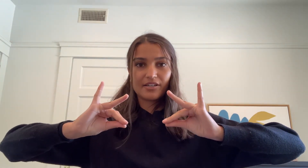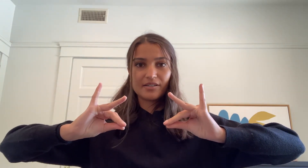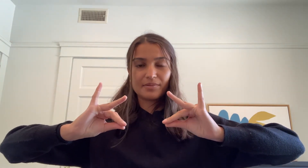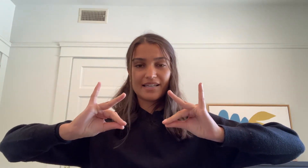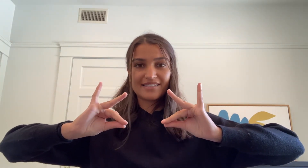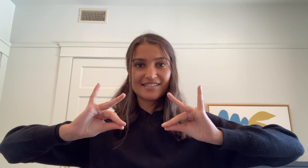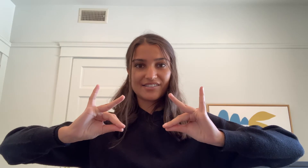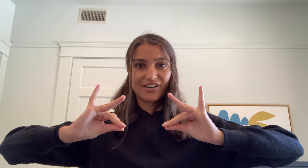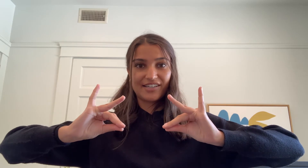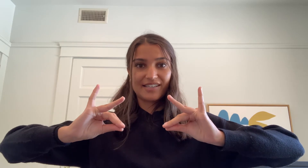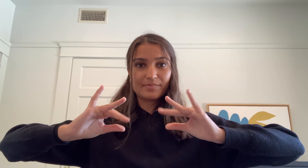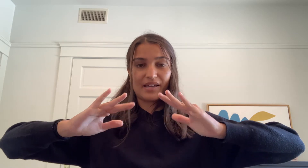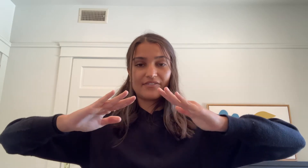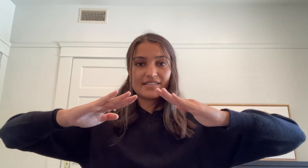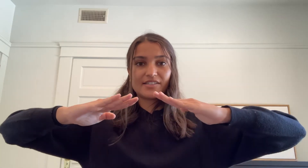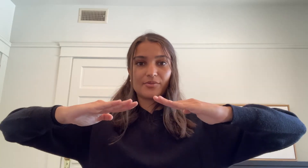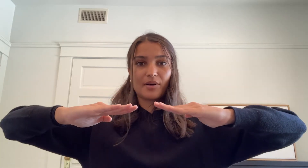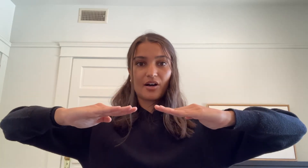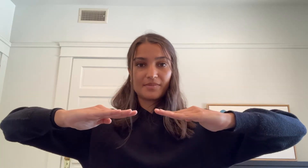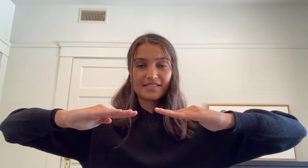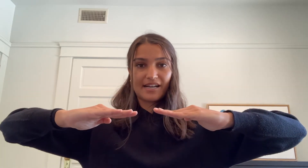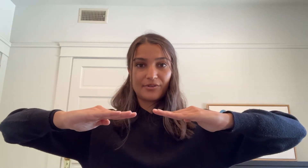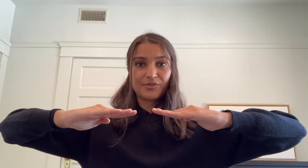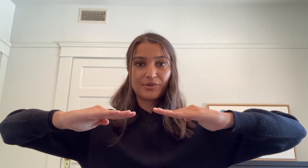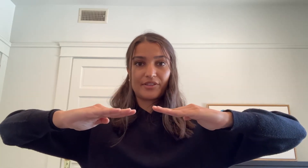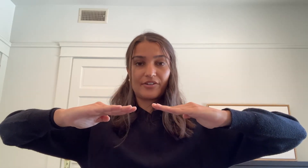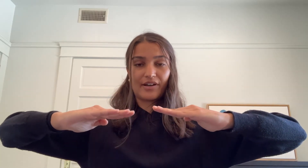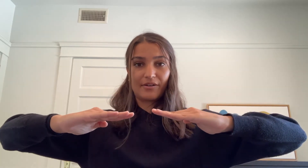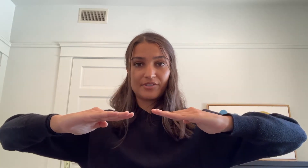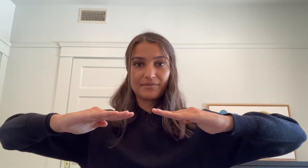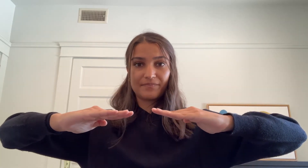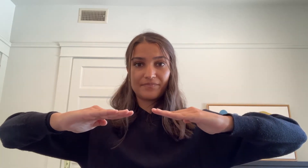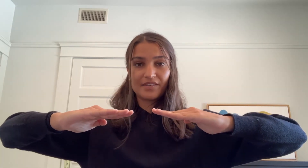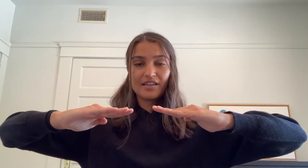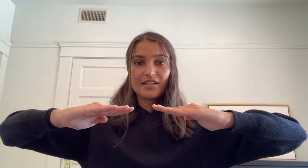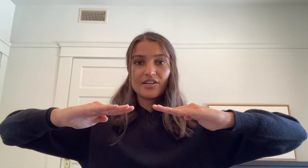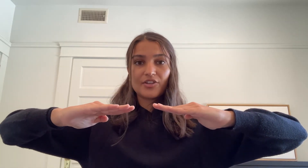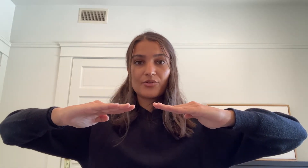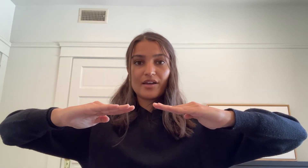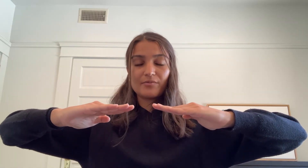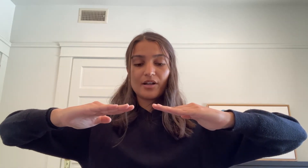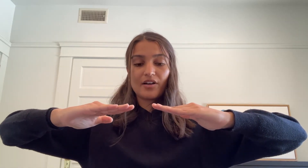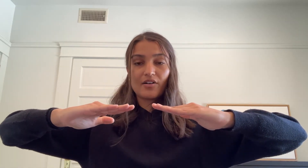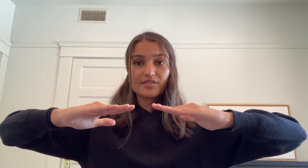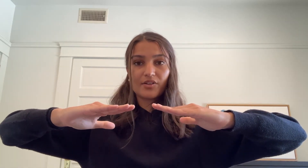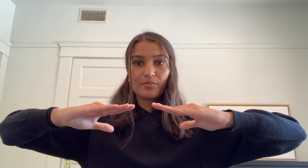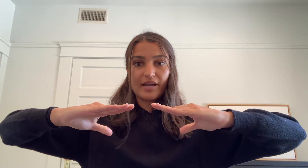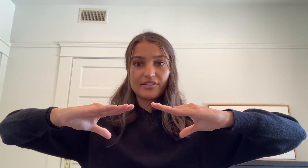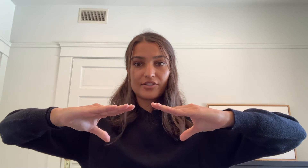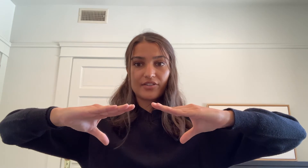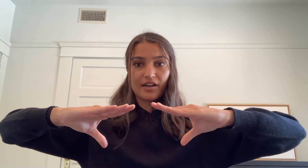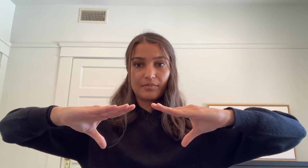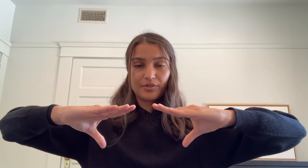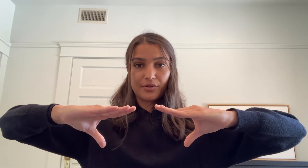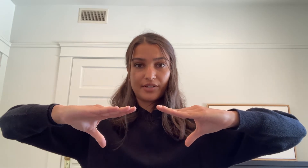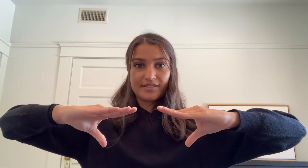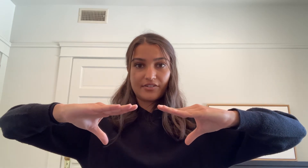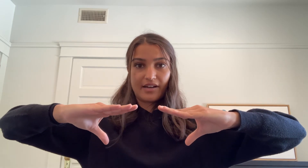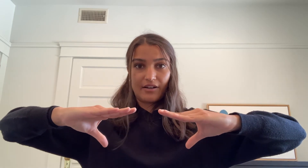good place to start is by facing your palms down toward the ground. You then want to also bend your thumb towards the ground